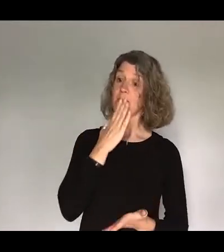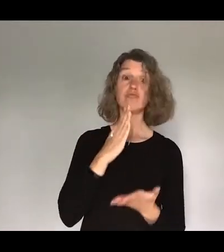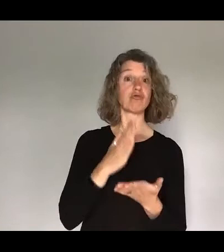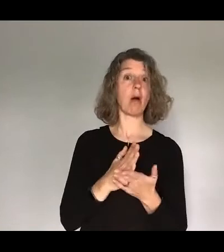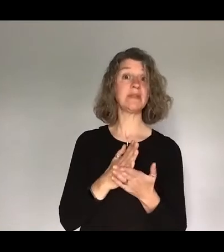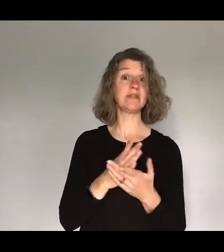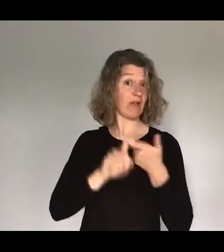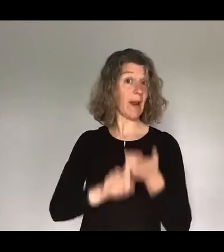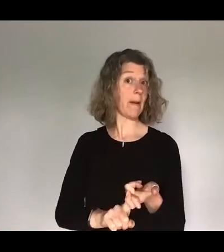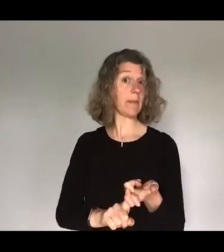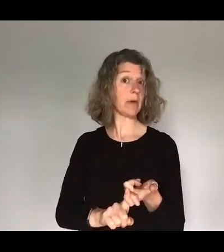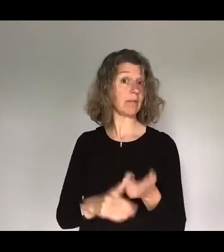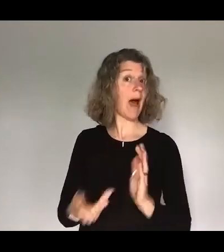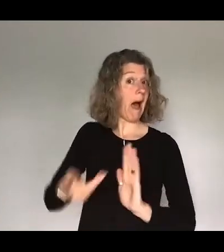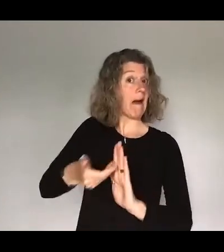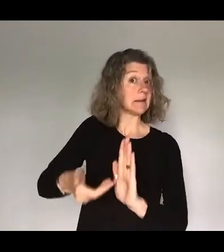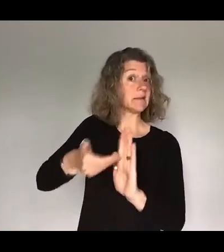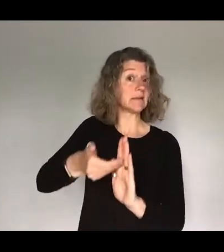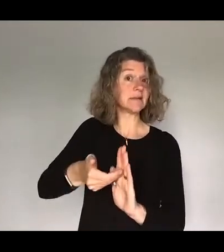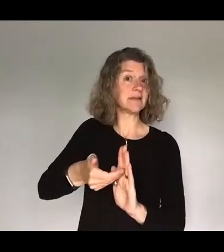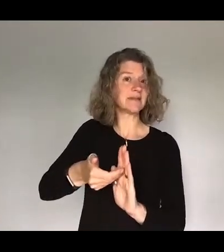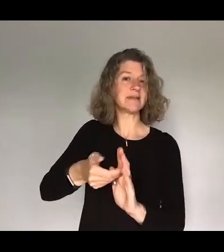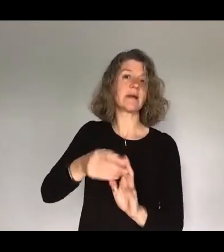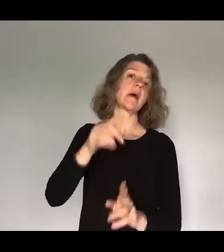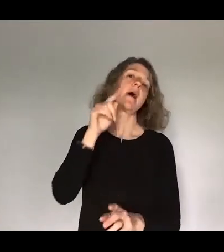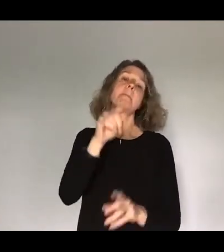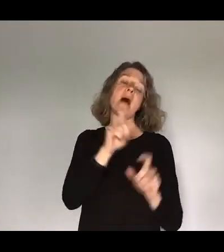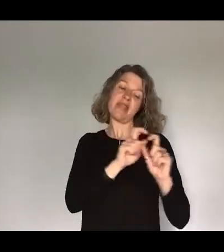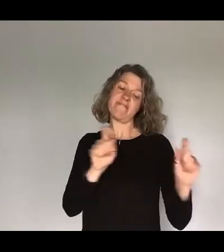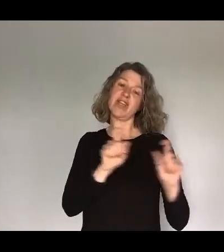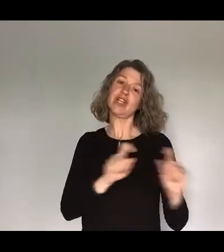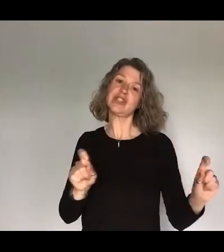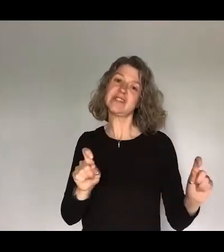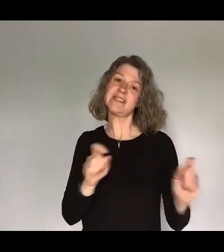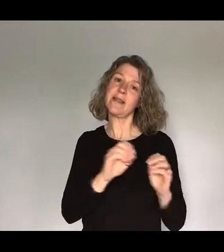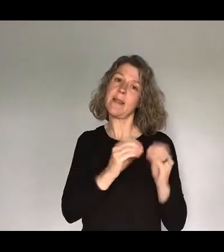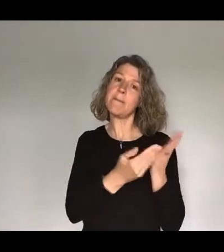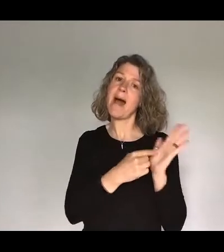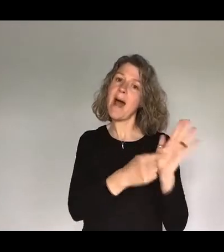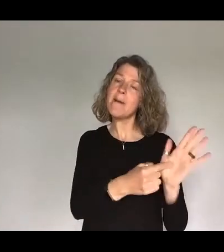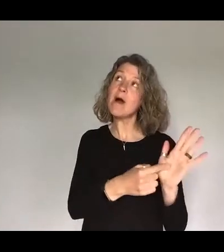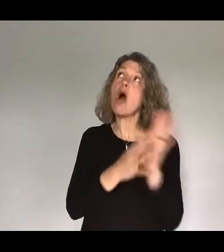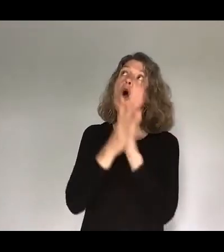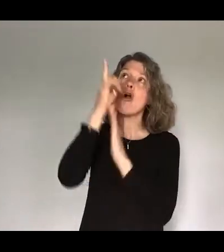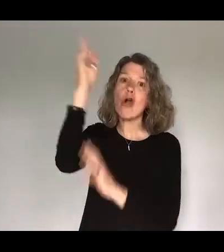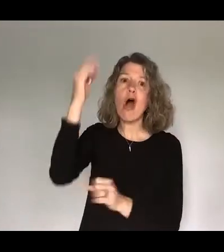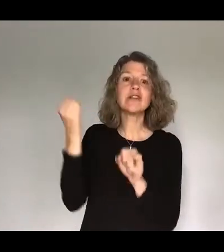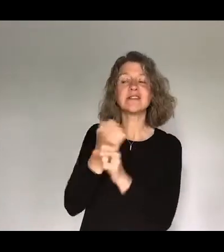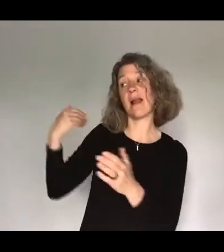them these verses reveal to us that God has done that for us over centuries in these verses we